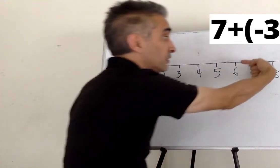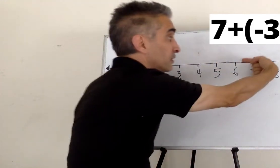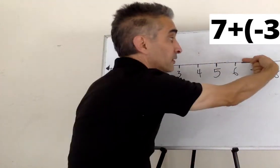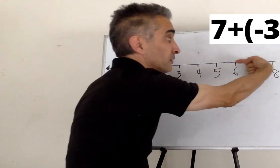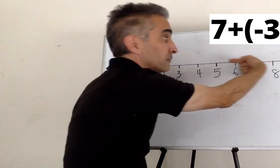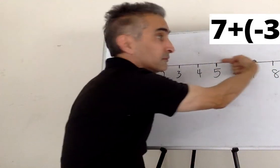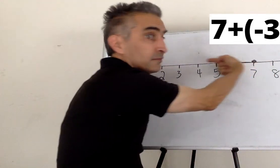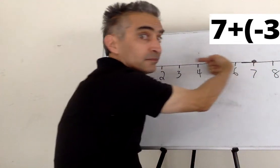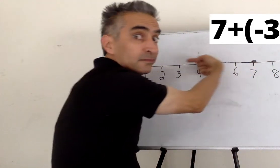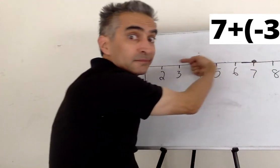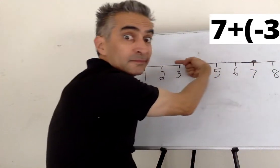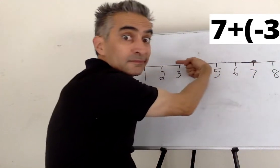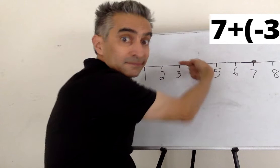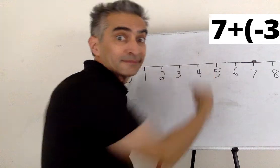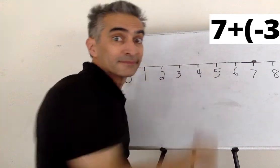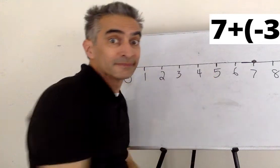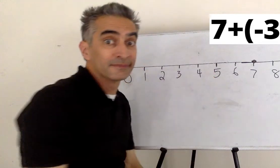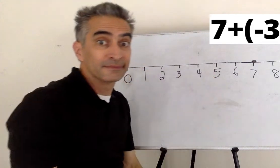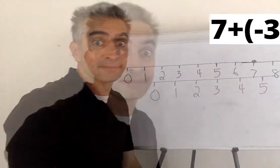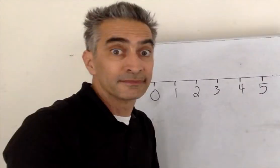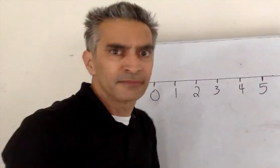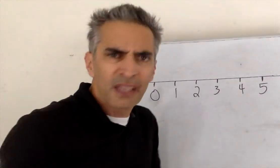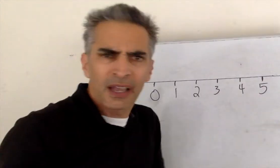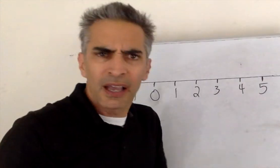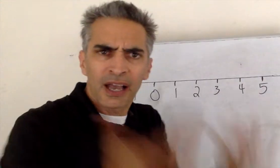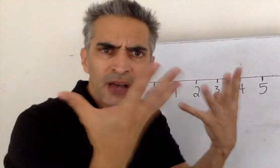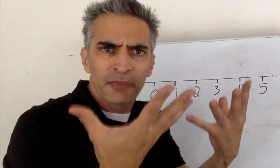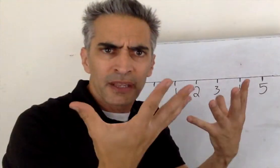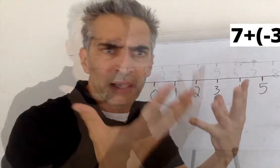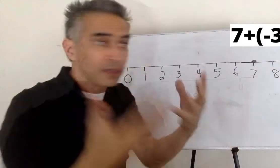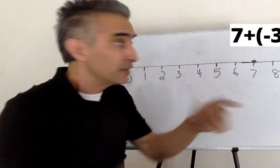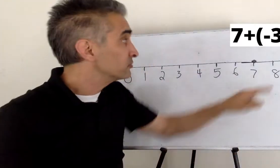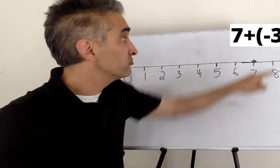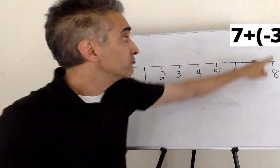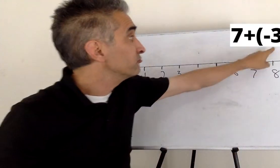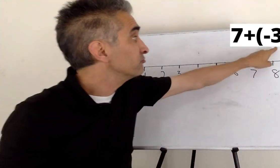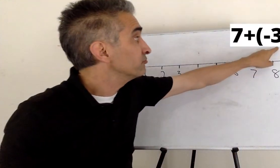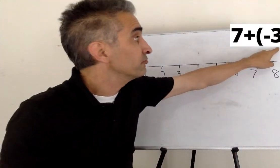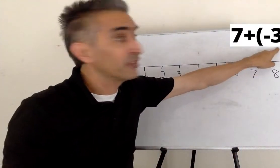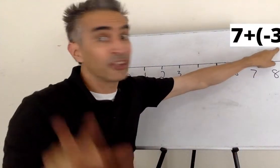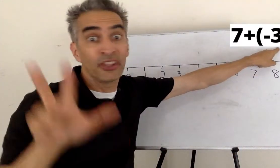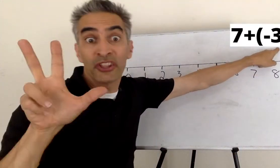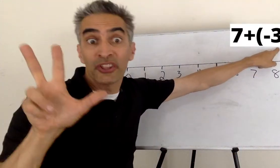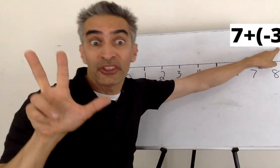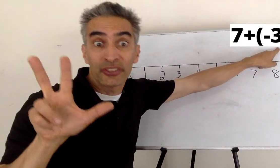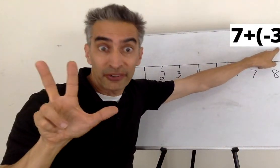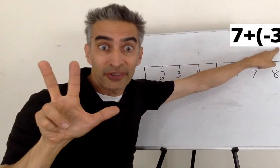to the left. How many spaces? 3.